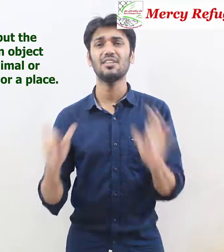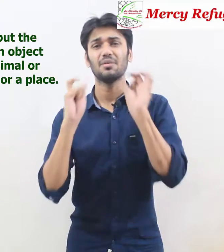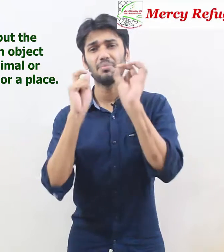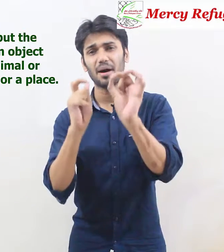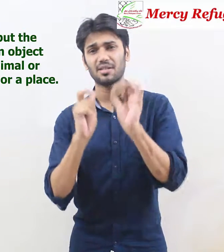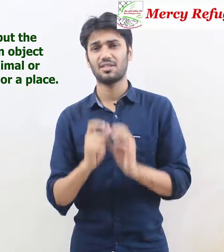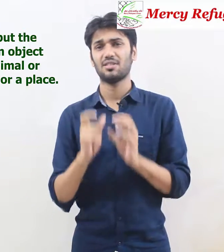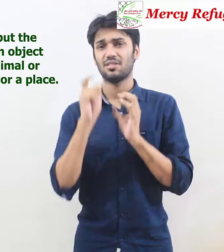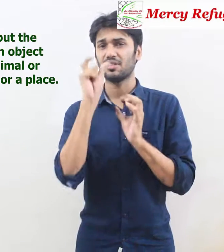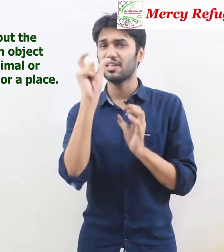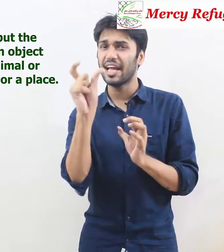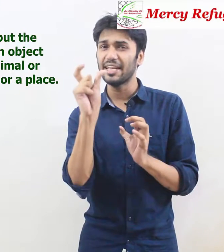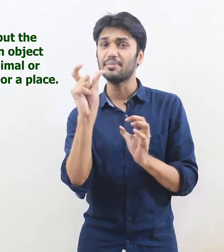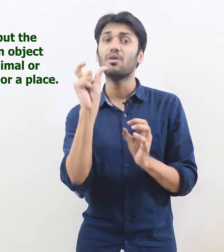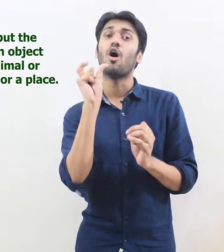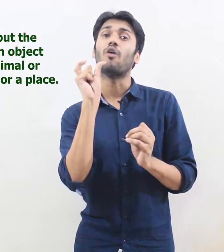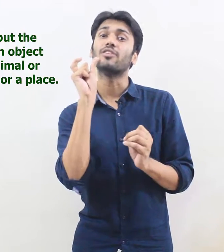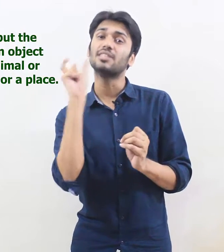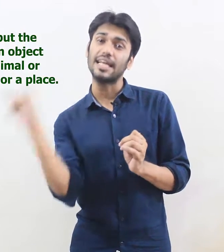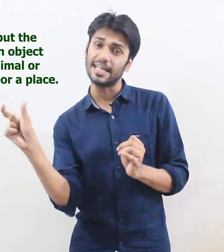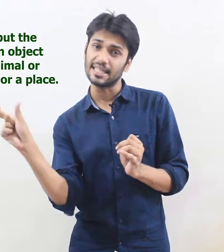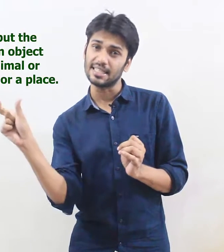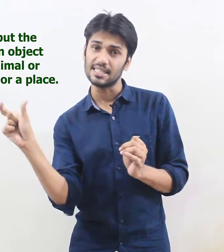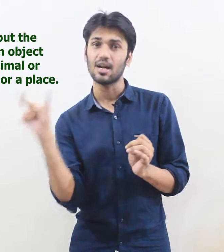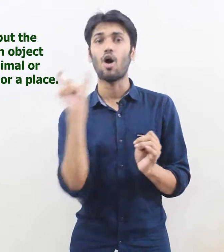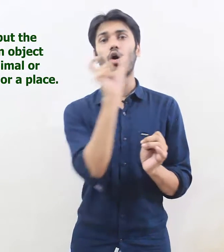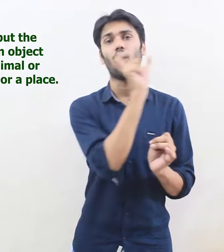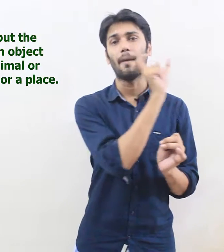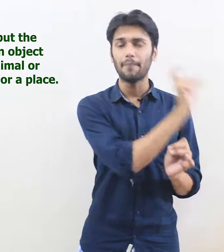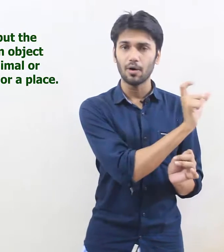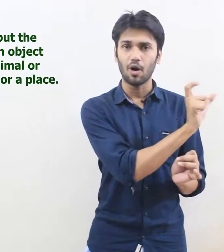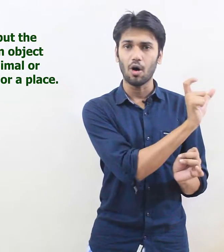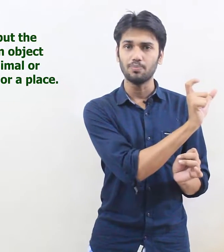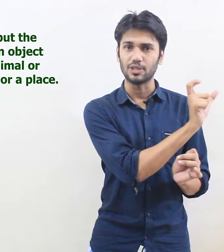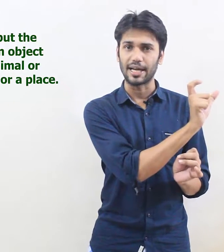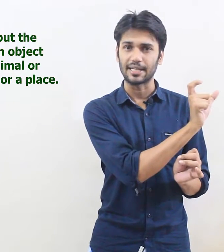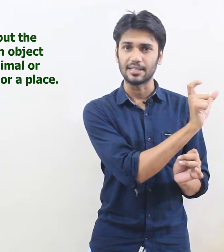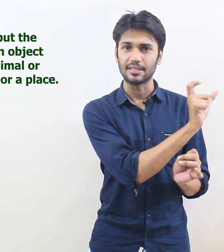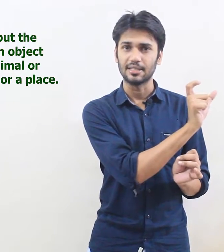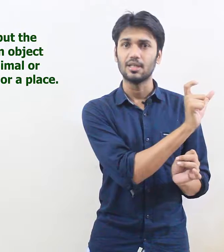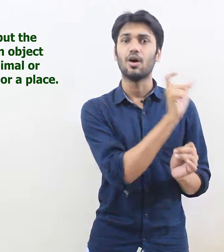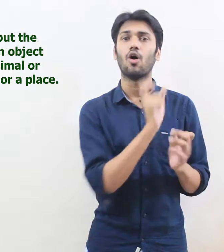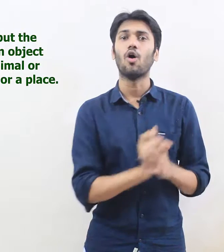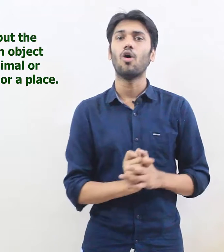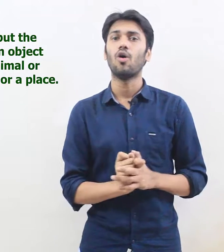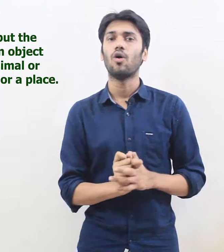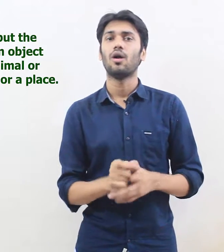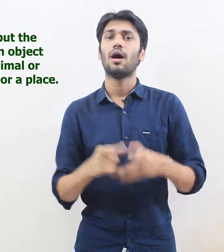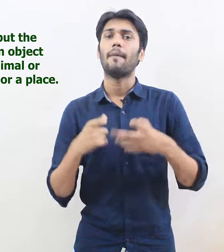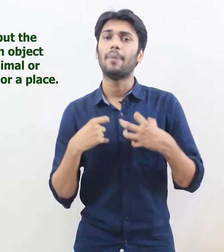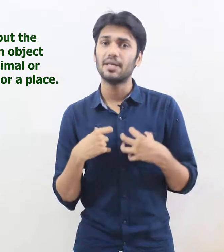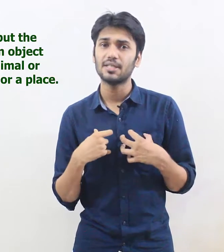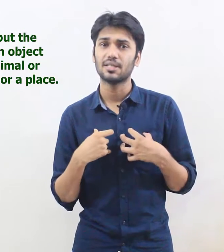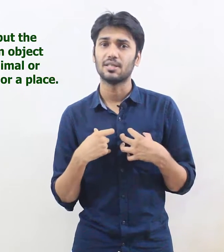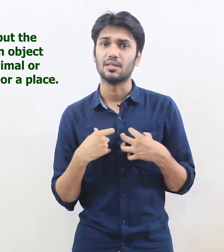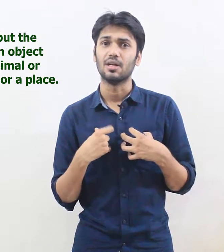but the name of the thing or object or a person